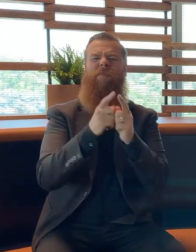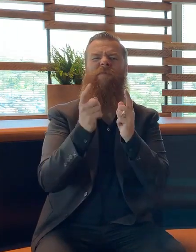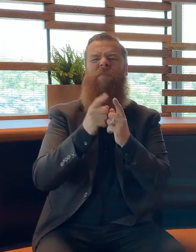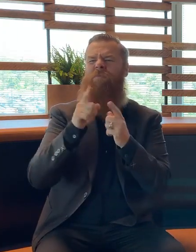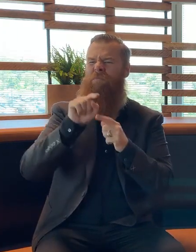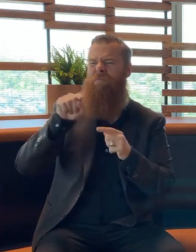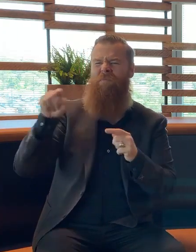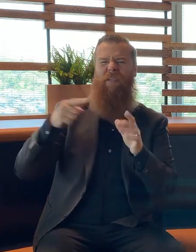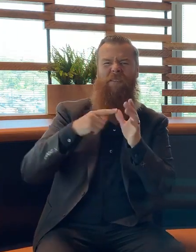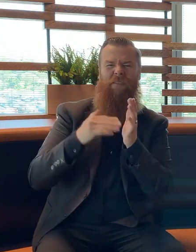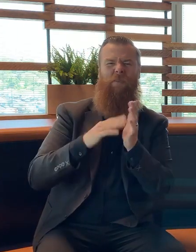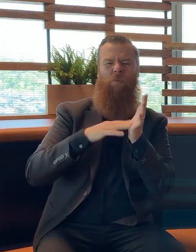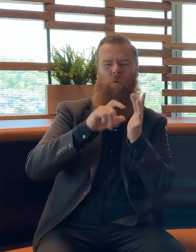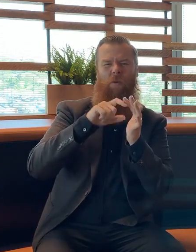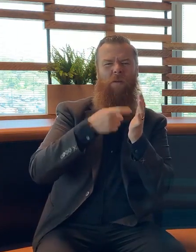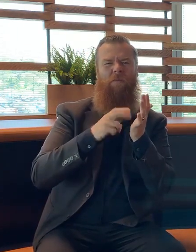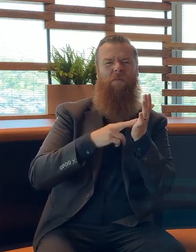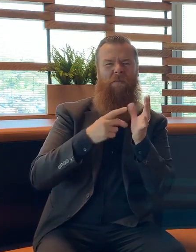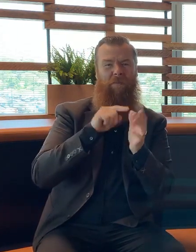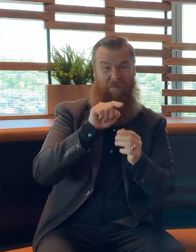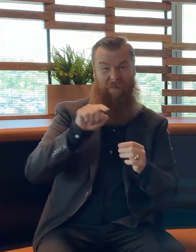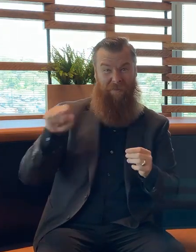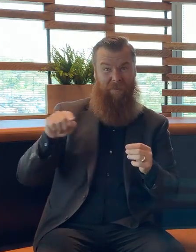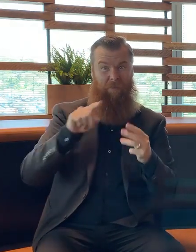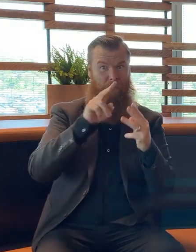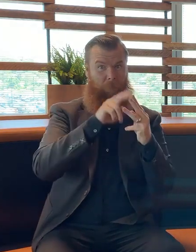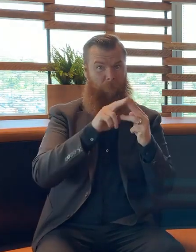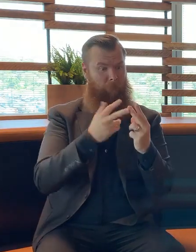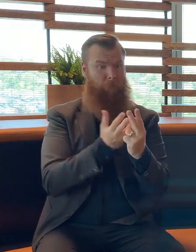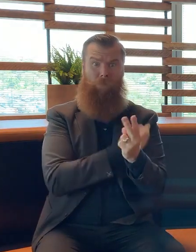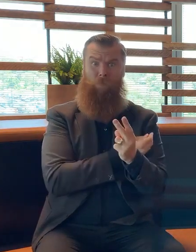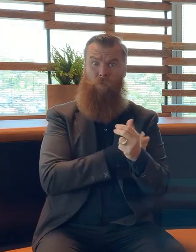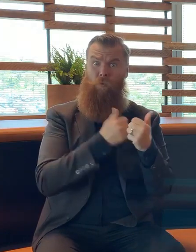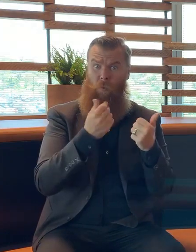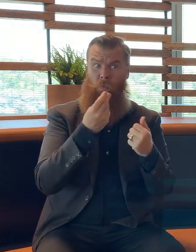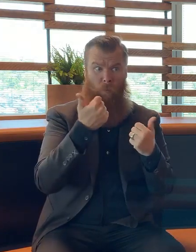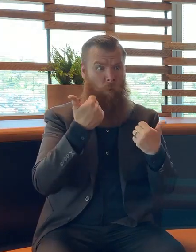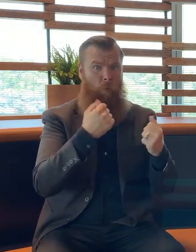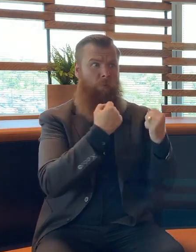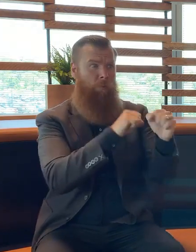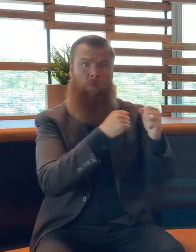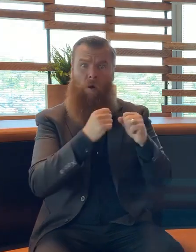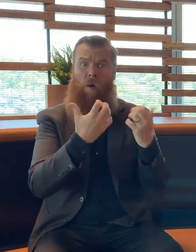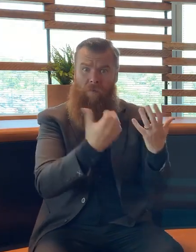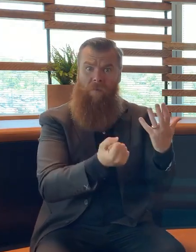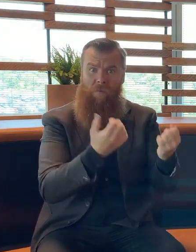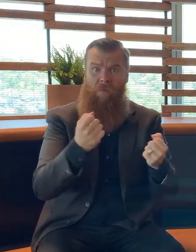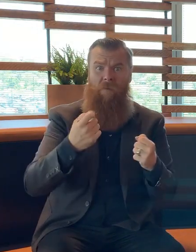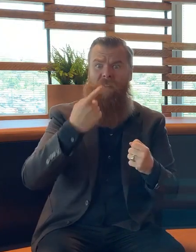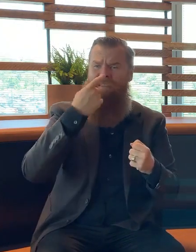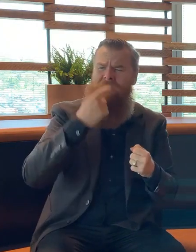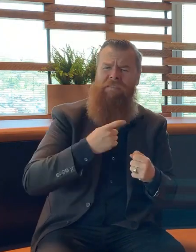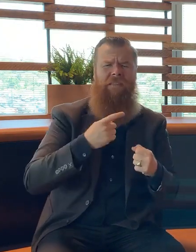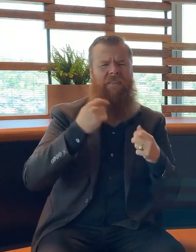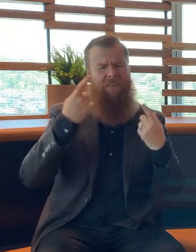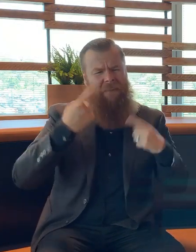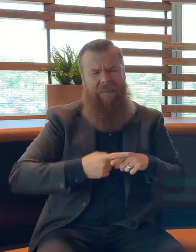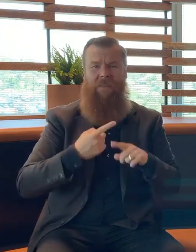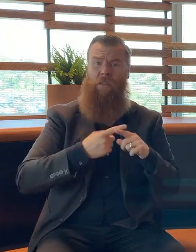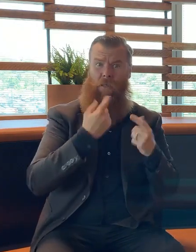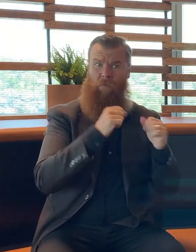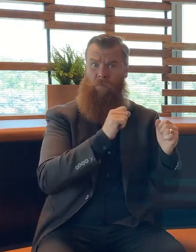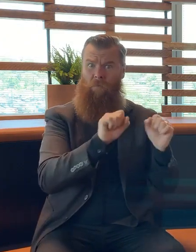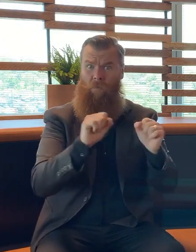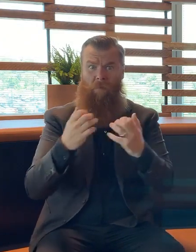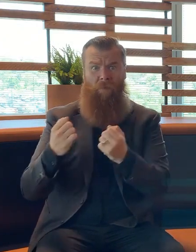that does retain some protection against severe disease. Unfortunately though that protection, that other